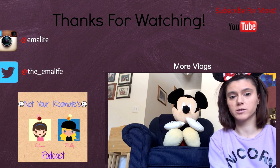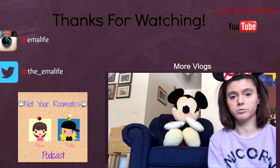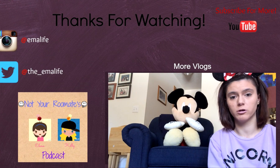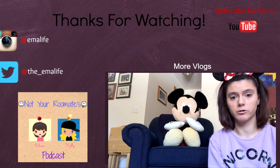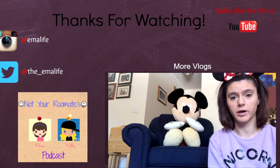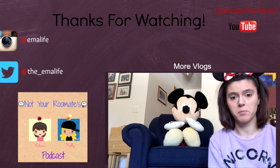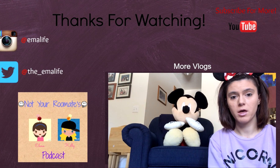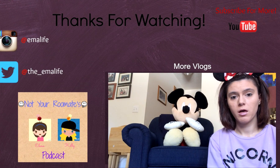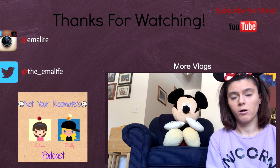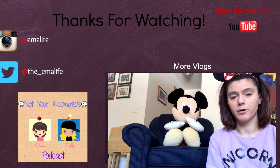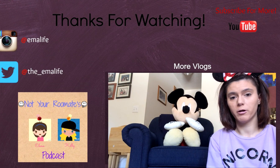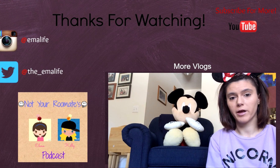program or known as